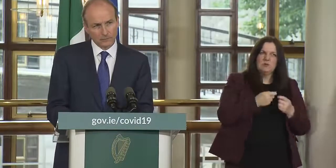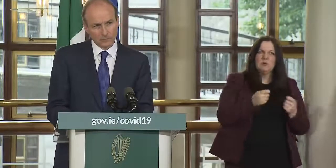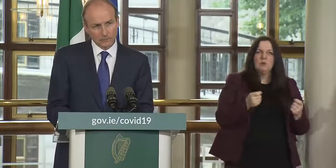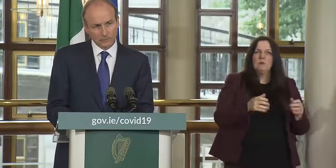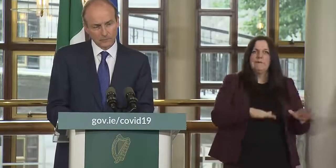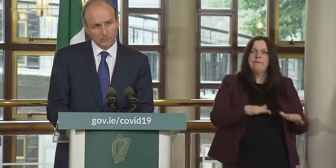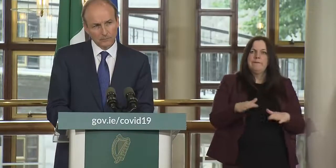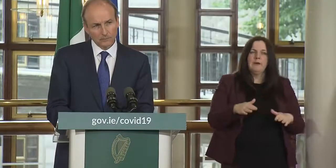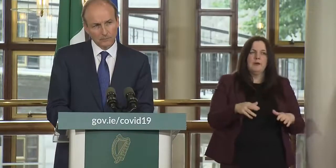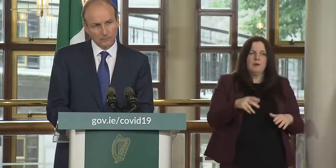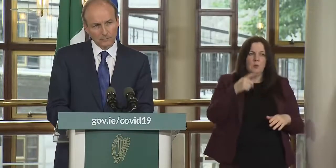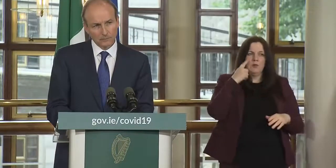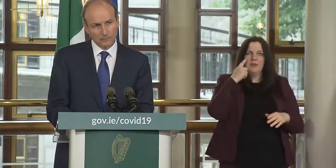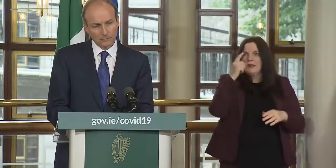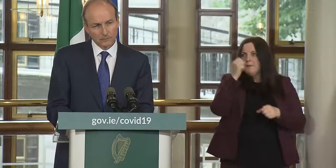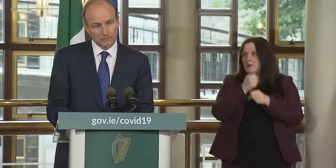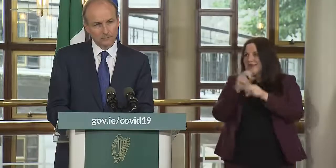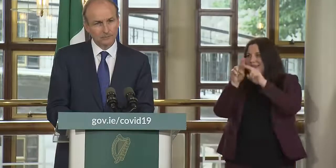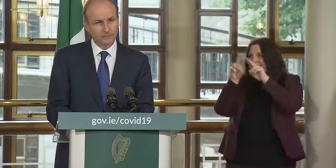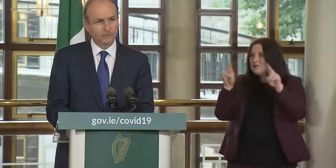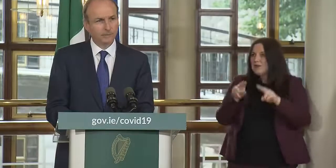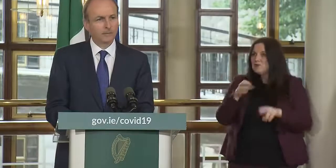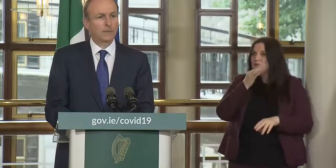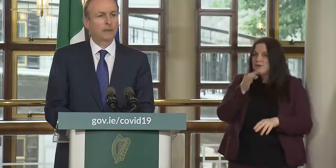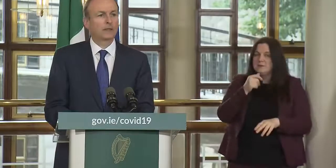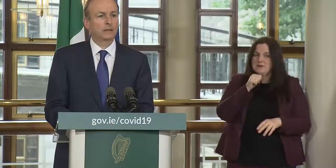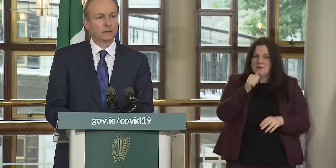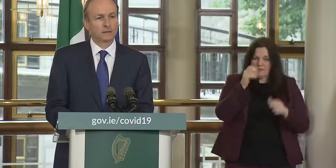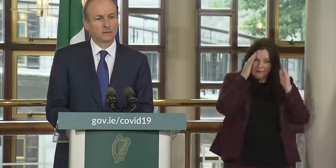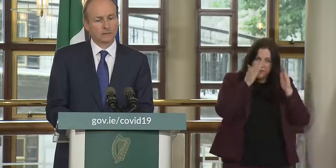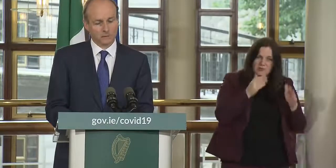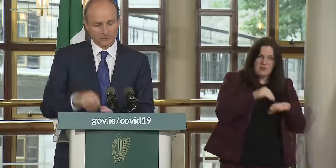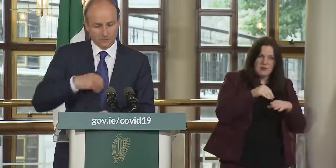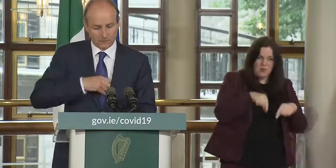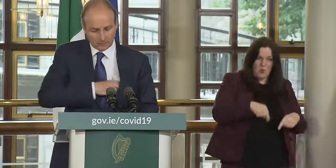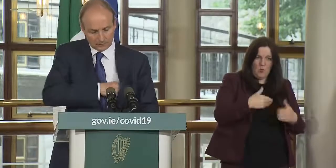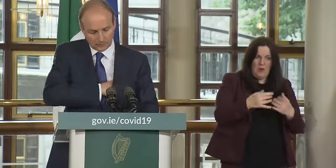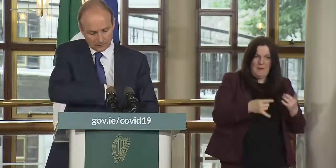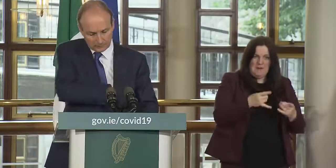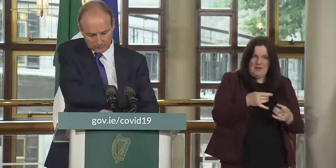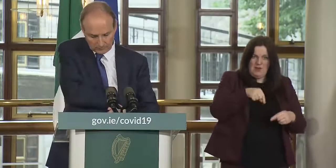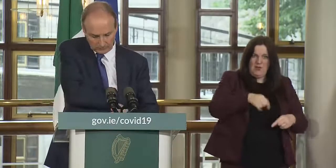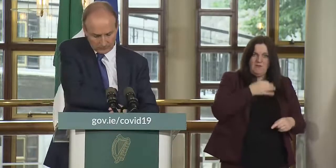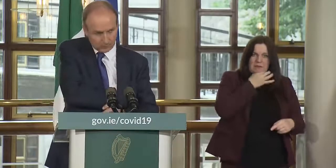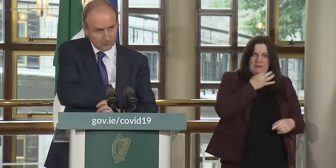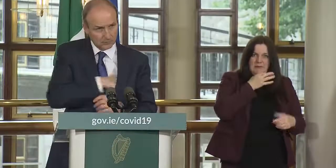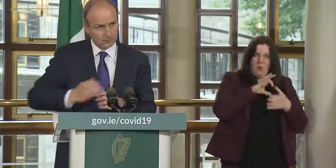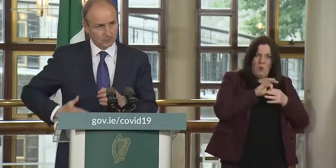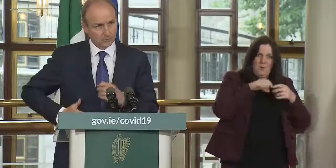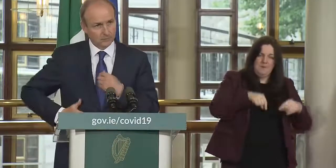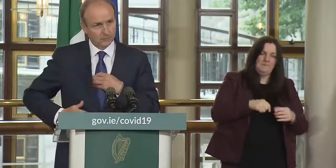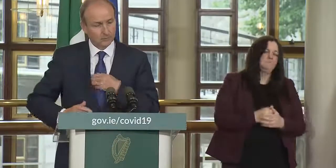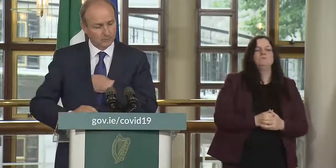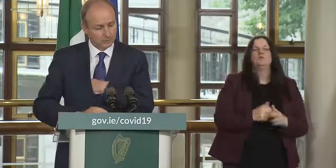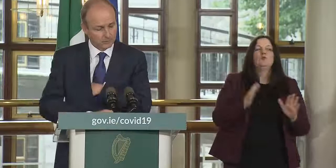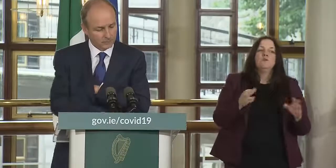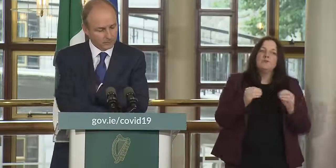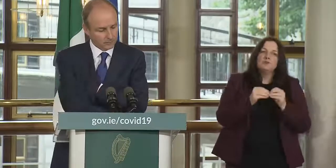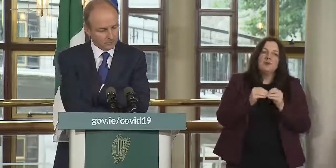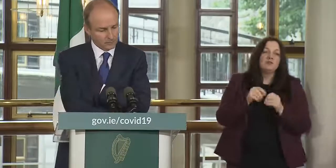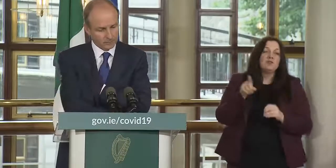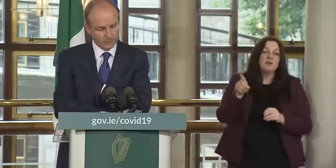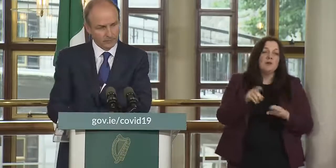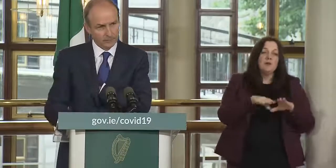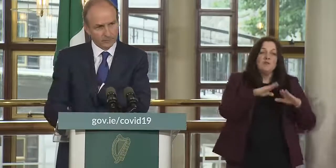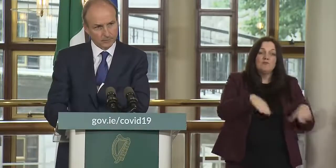on international risks and not actually taking care of the domestic ones and also just separately because you mentioned the target to try and reopen schools fully